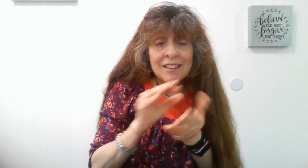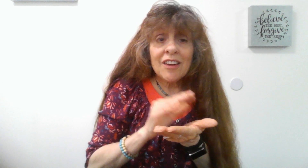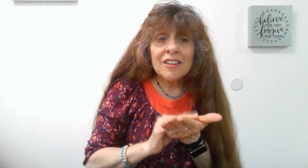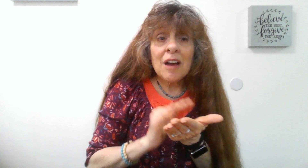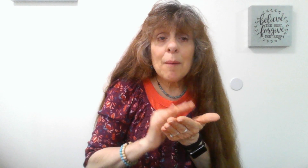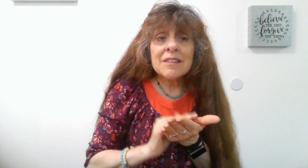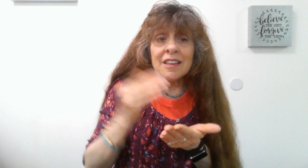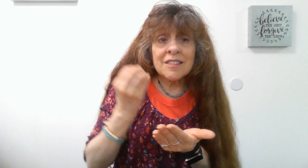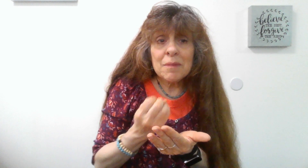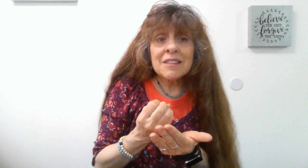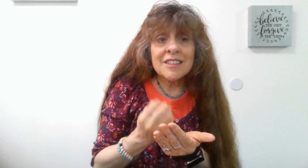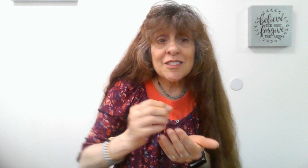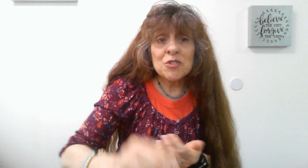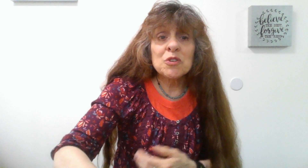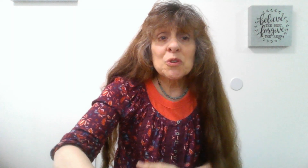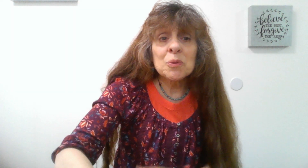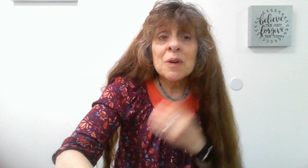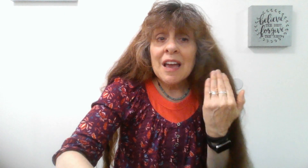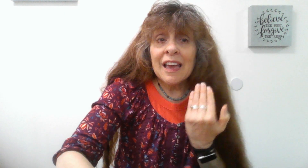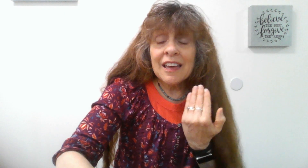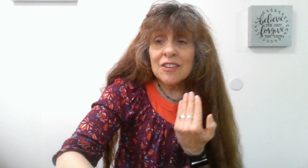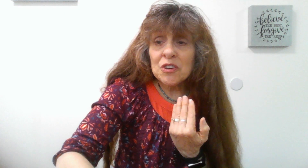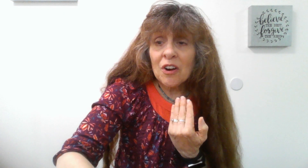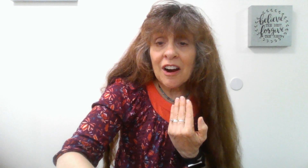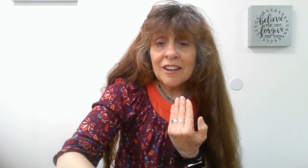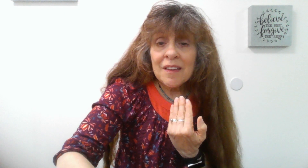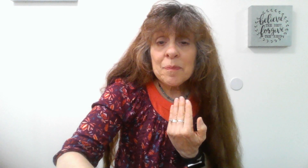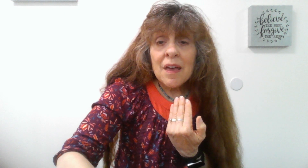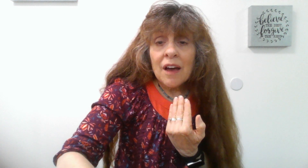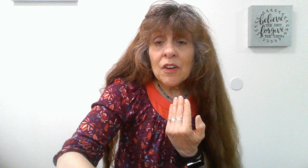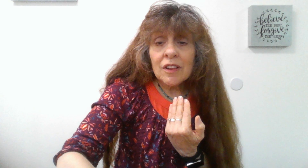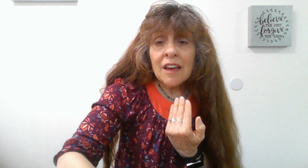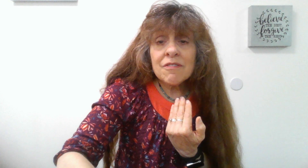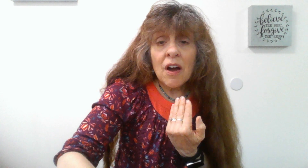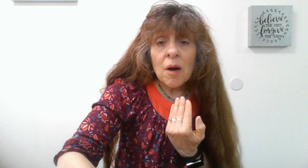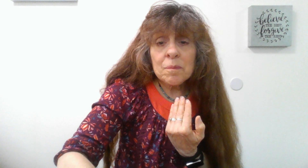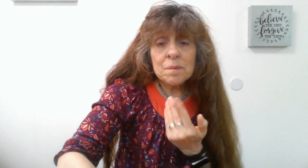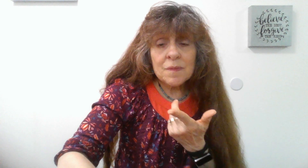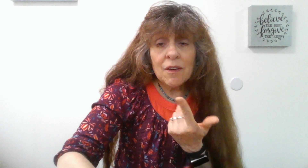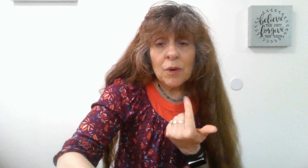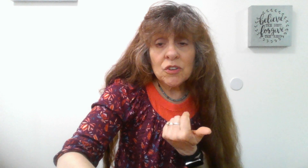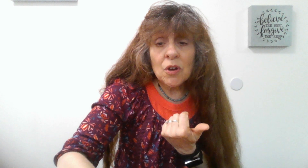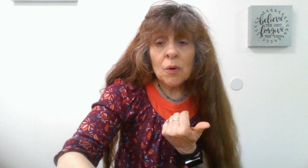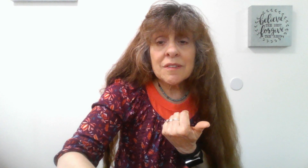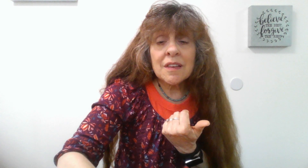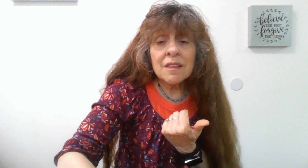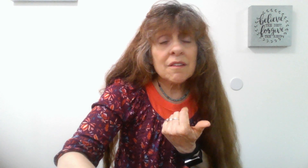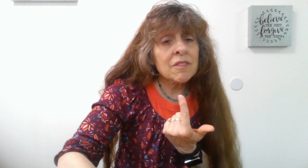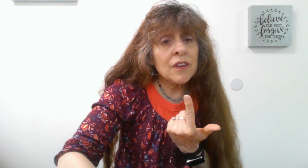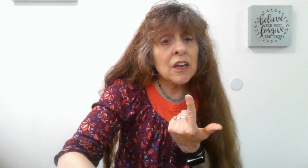down in the comments, it cements it into you and into your heart. There are a lot of, when you go and see the video,